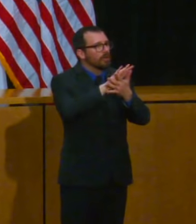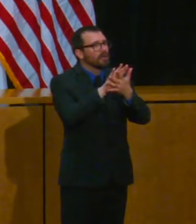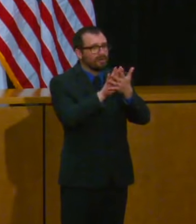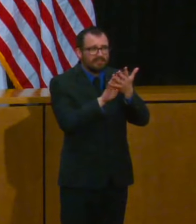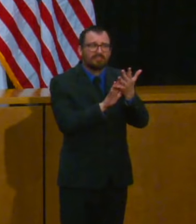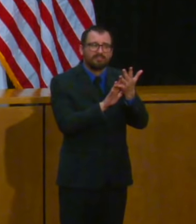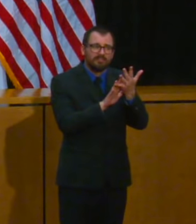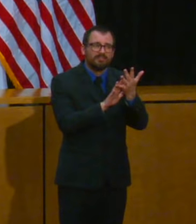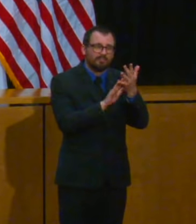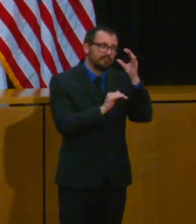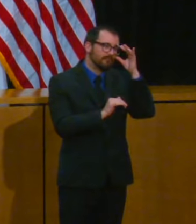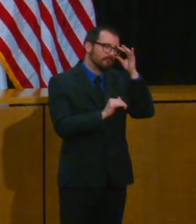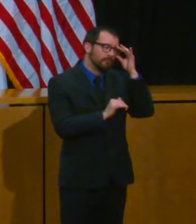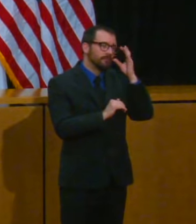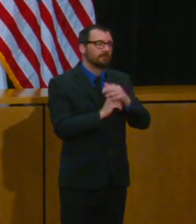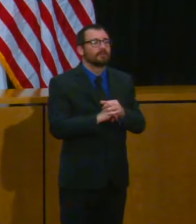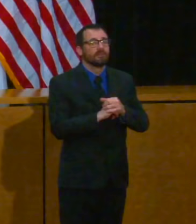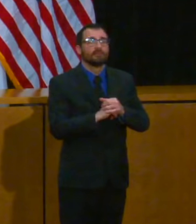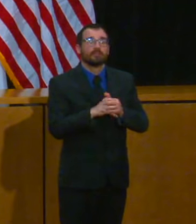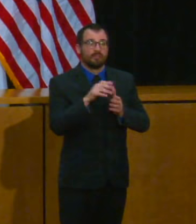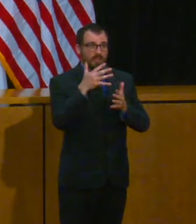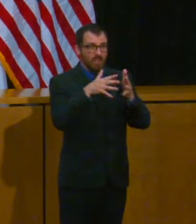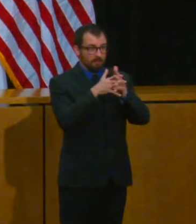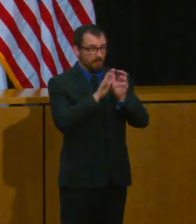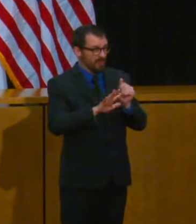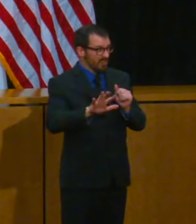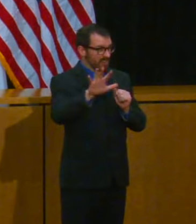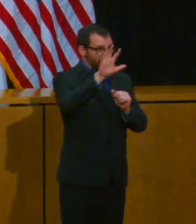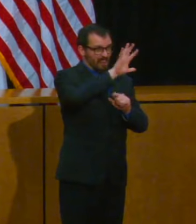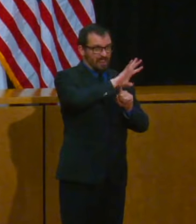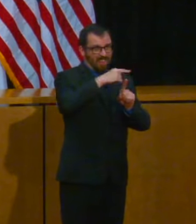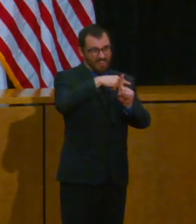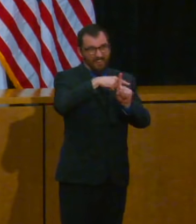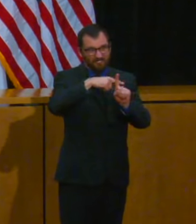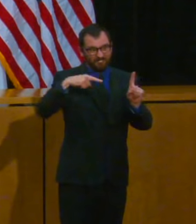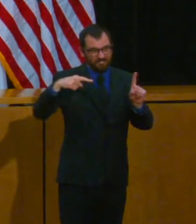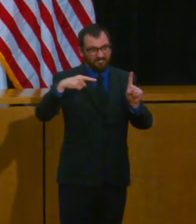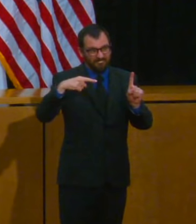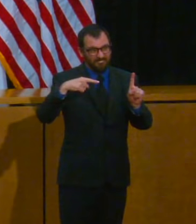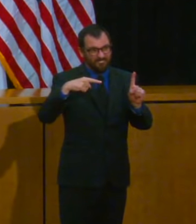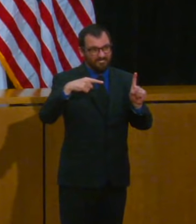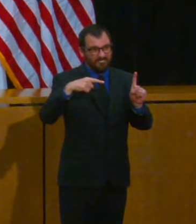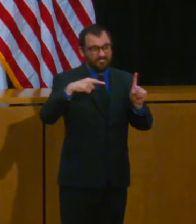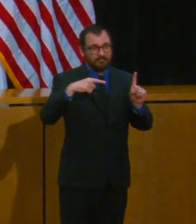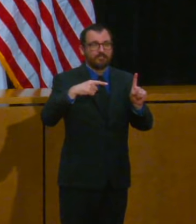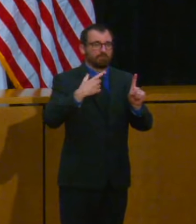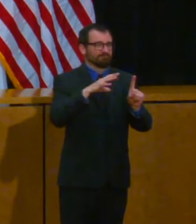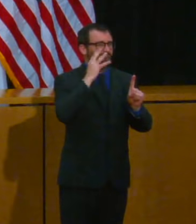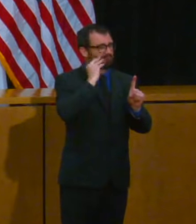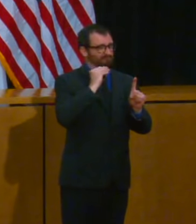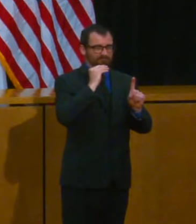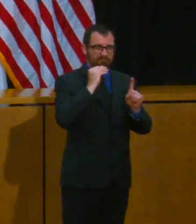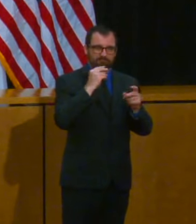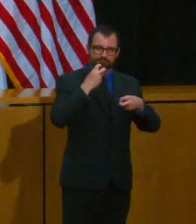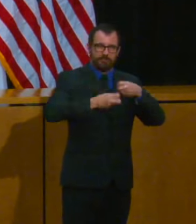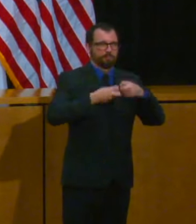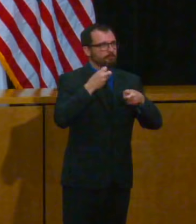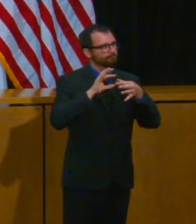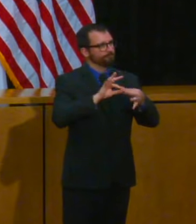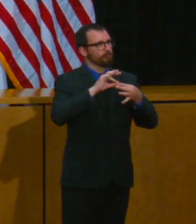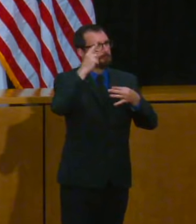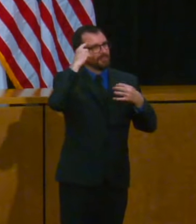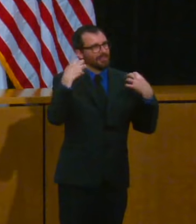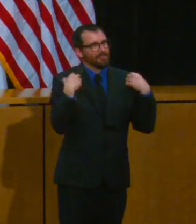coronavirus has had a negative impact on their mental health as reported in an issue paper by the Kaiser Family Foundation